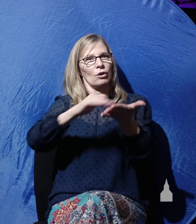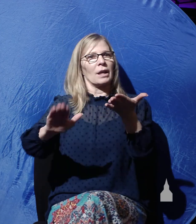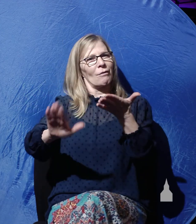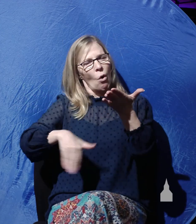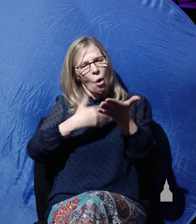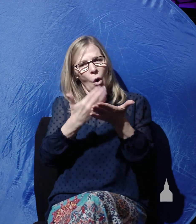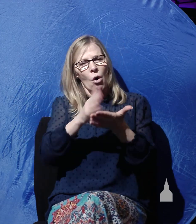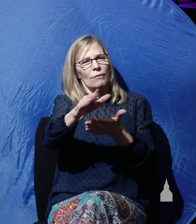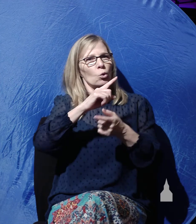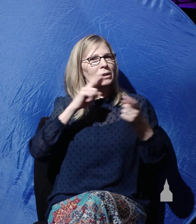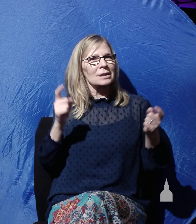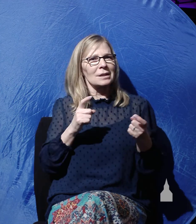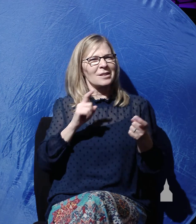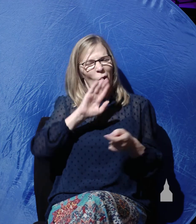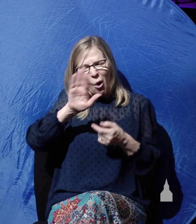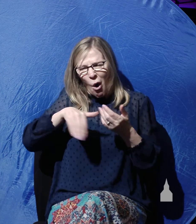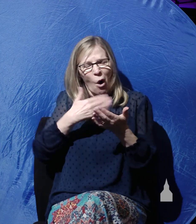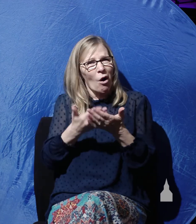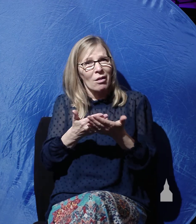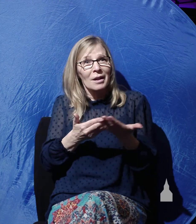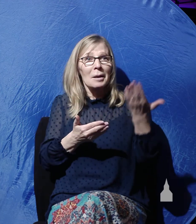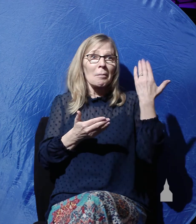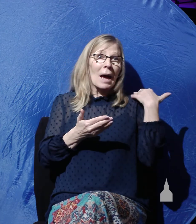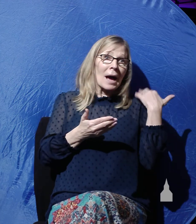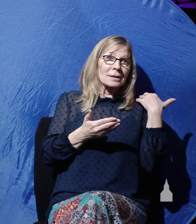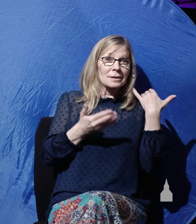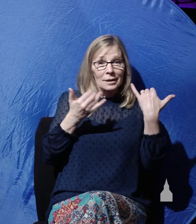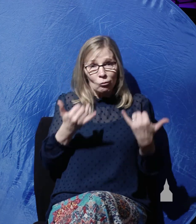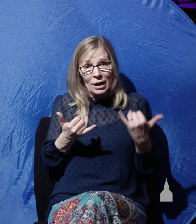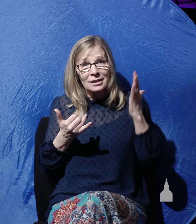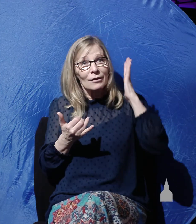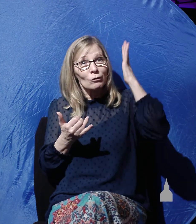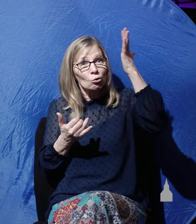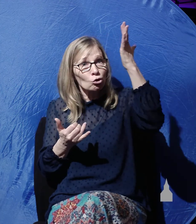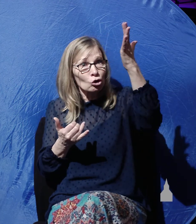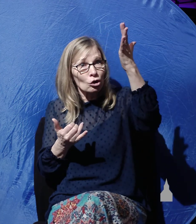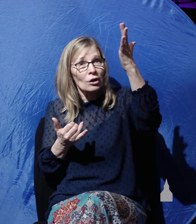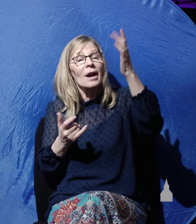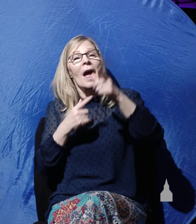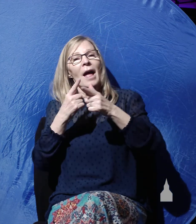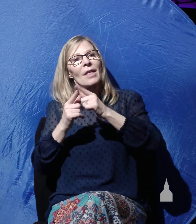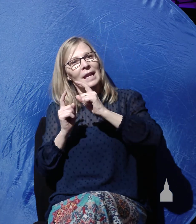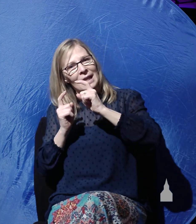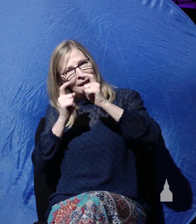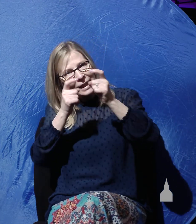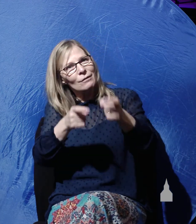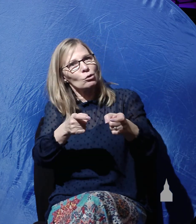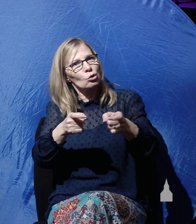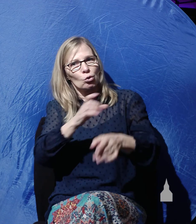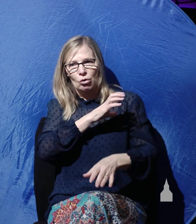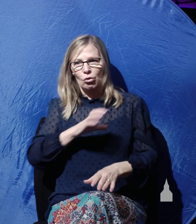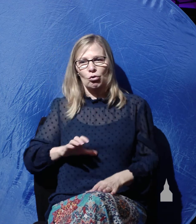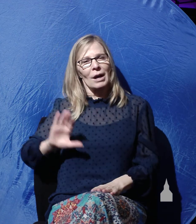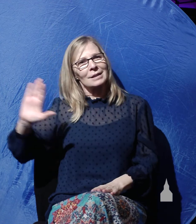sins, all of them, past, present, and future, and he imputes to you the very righteousness of Jesus Christ.